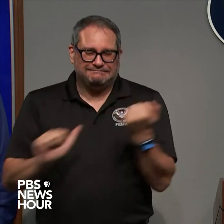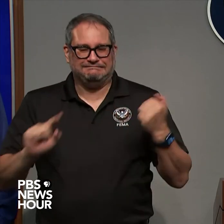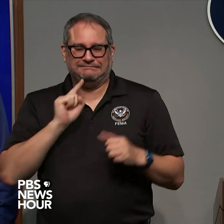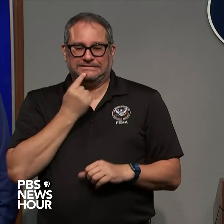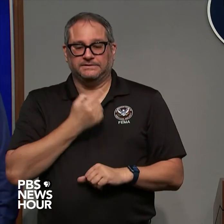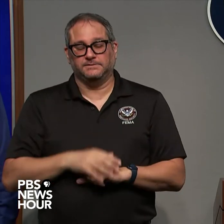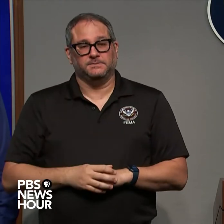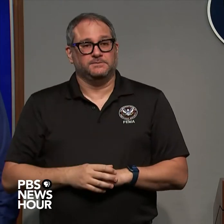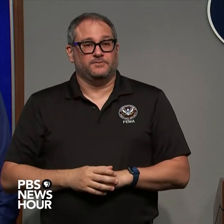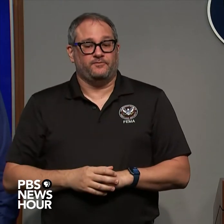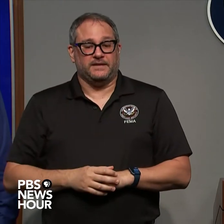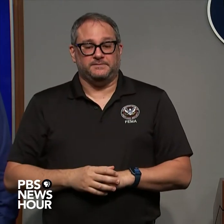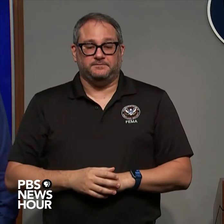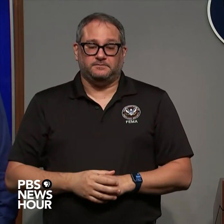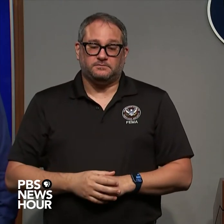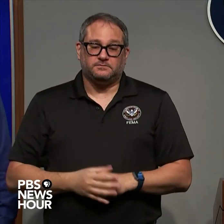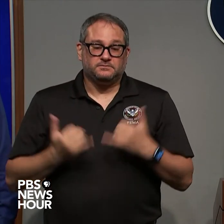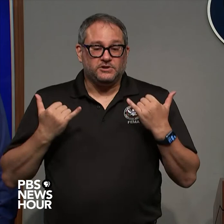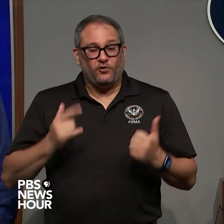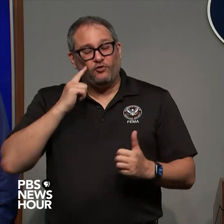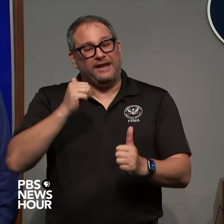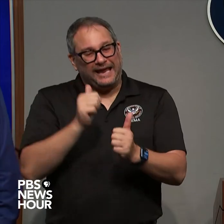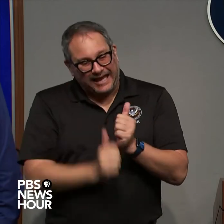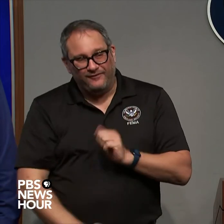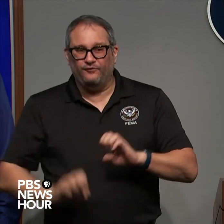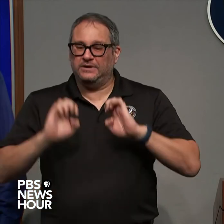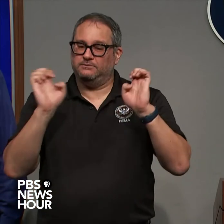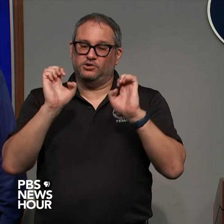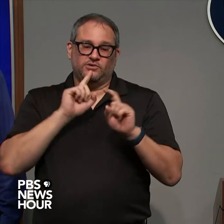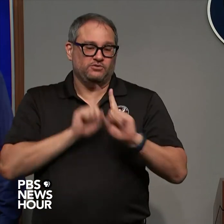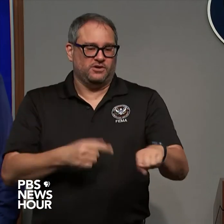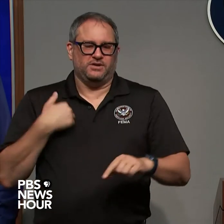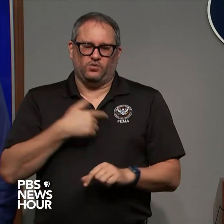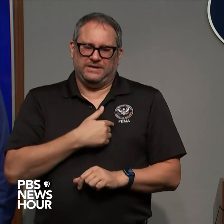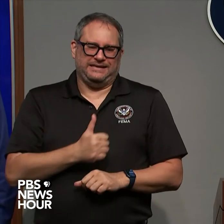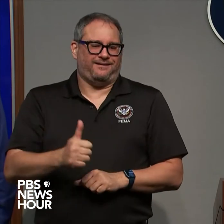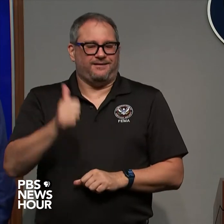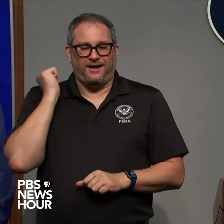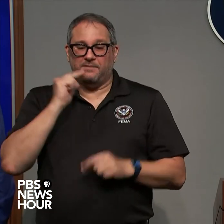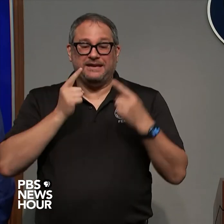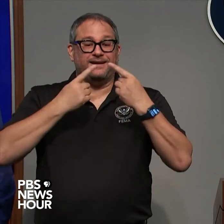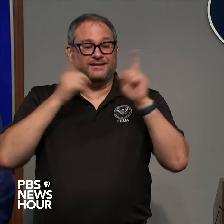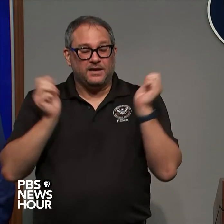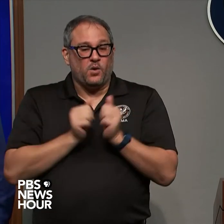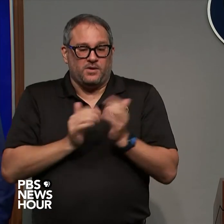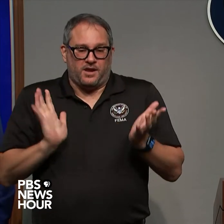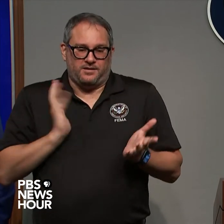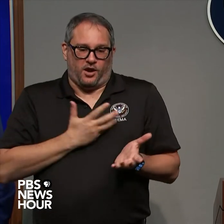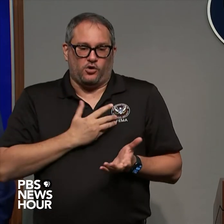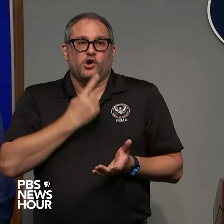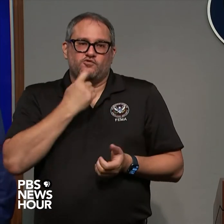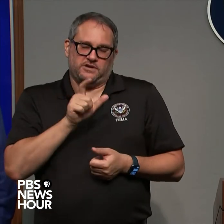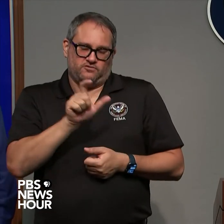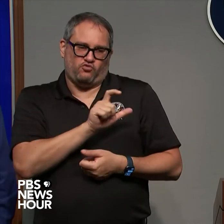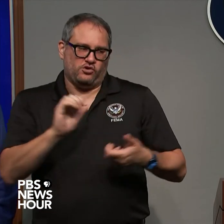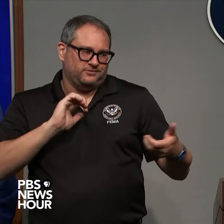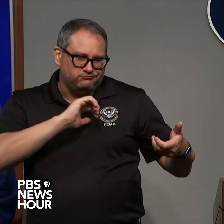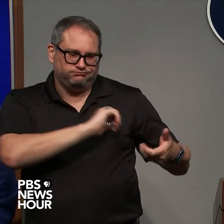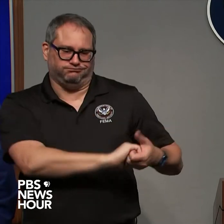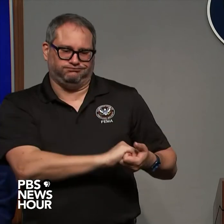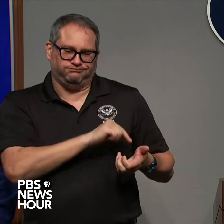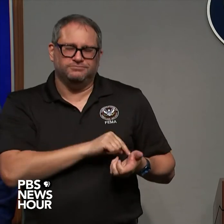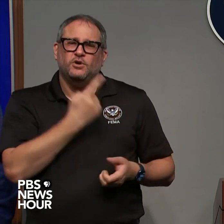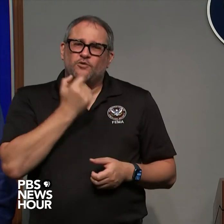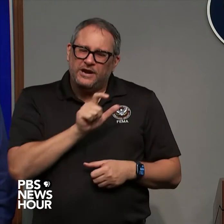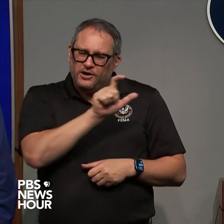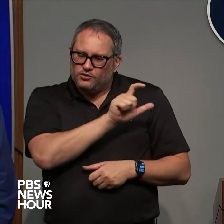emergency response we would not be successful in meeting our mission without our partners at the American Red Cross the Red Cross has done